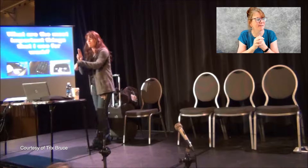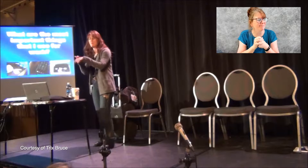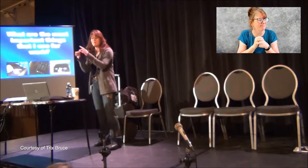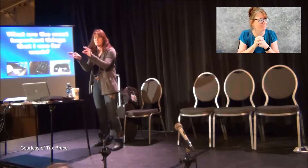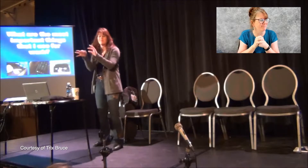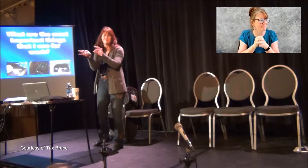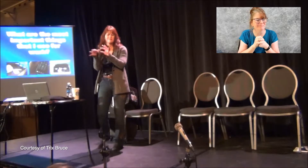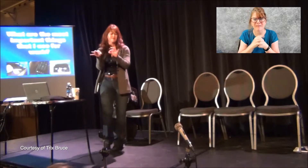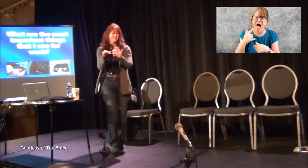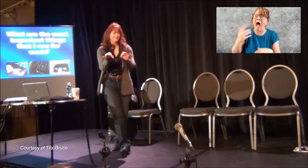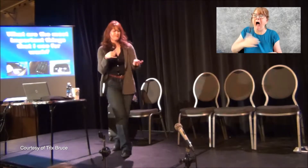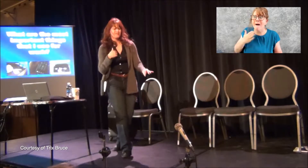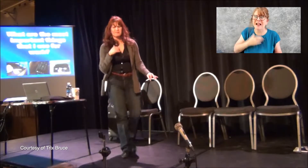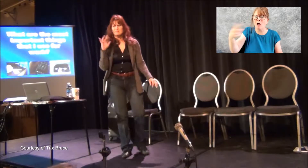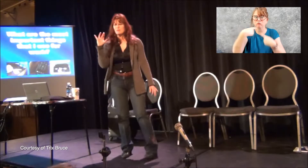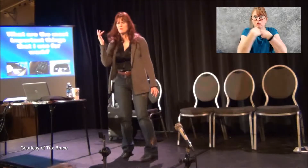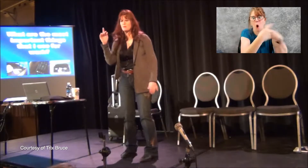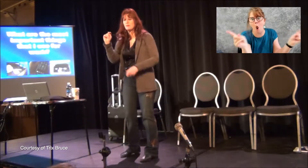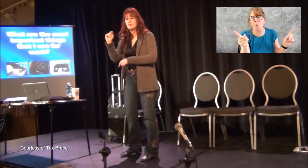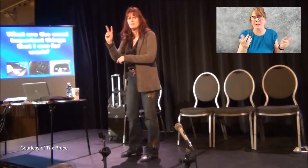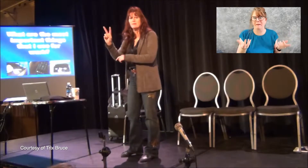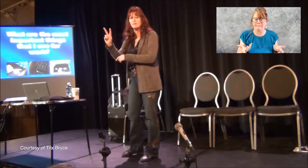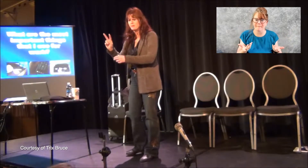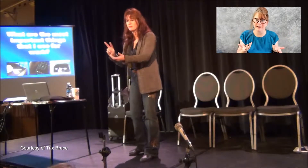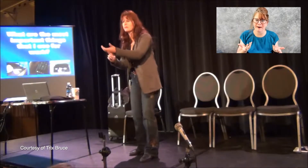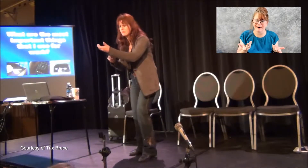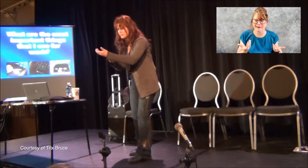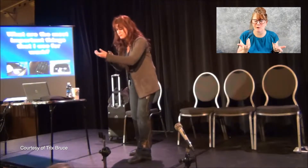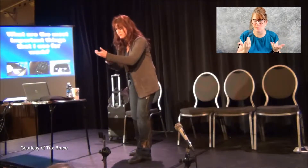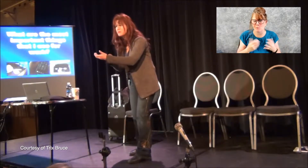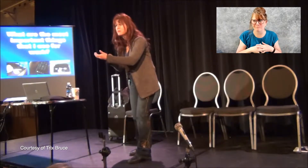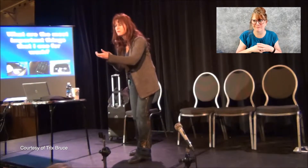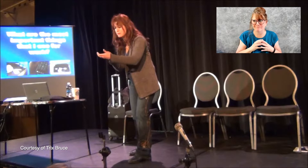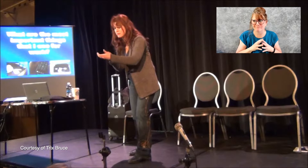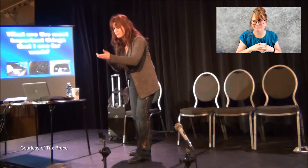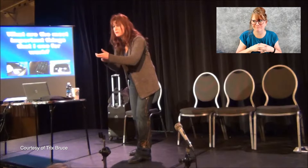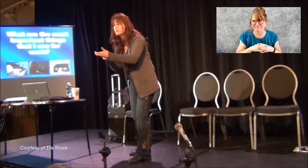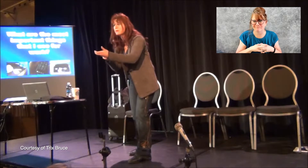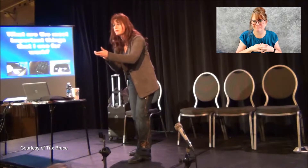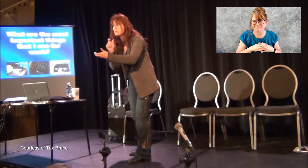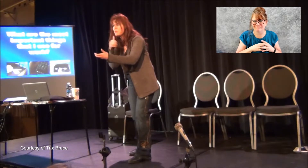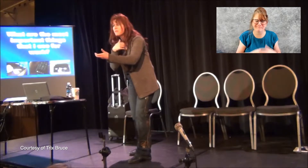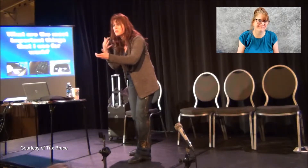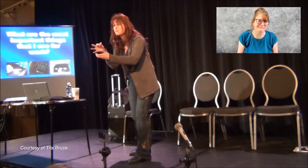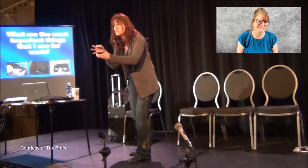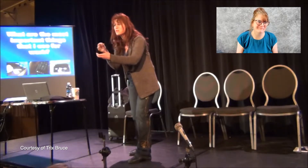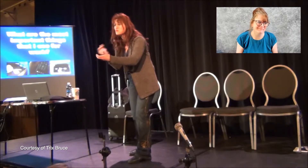I would love to be able to do what you do. Thank you for telling people about our lives and our culture.